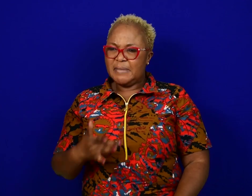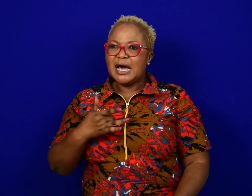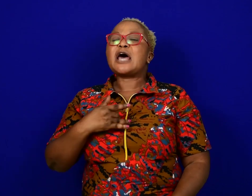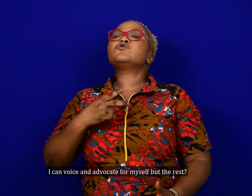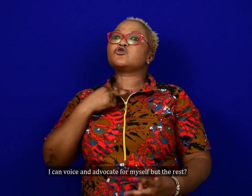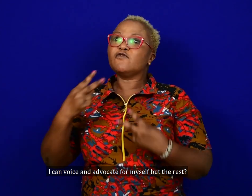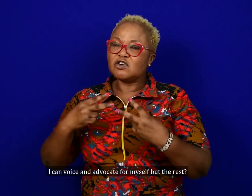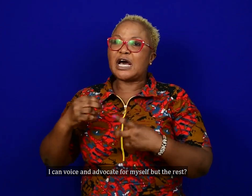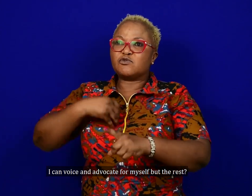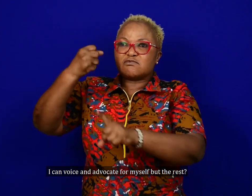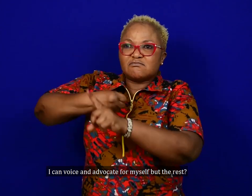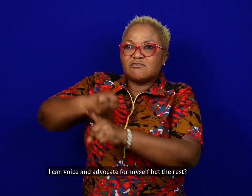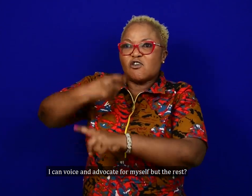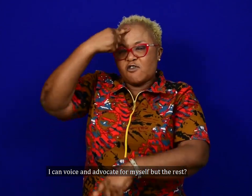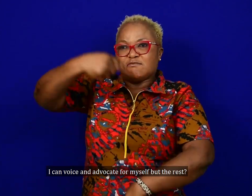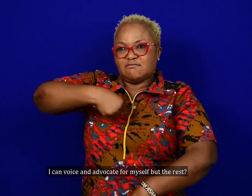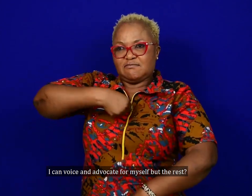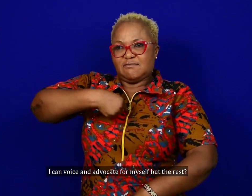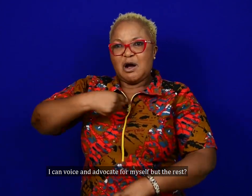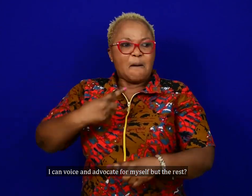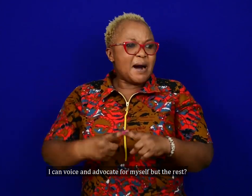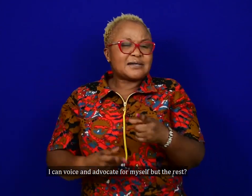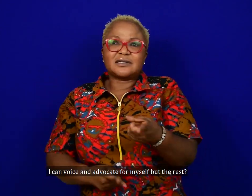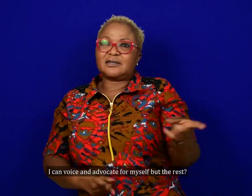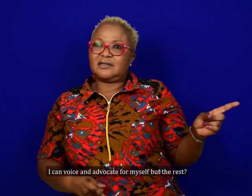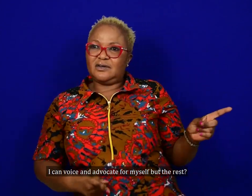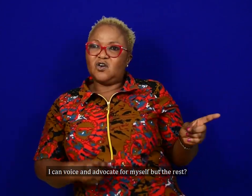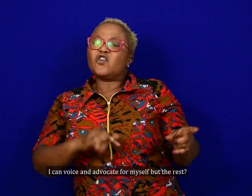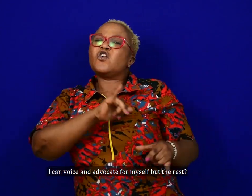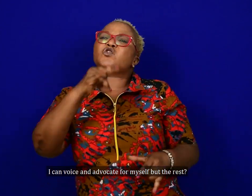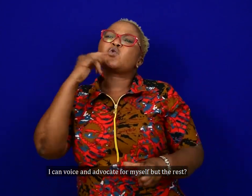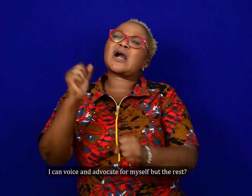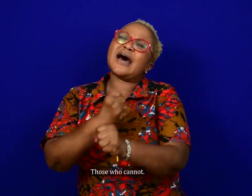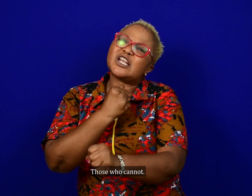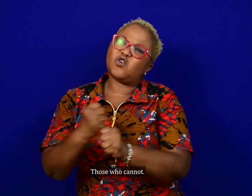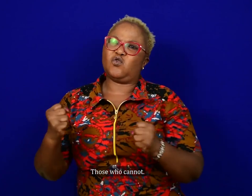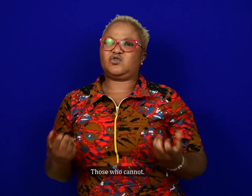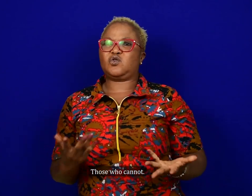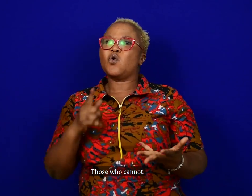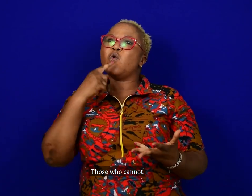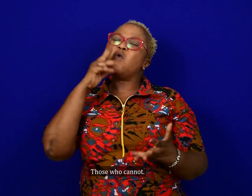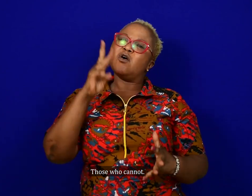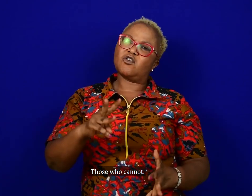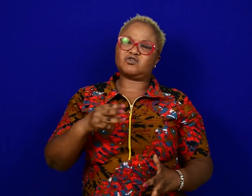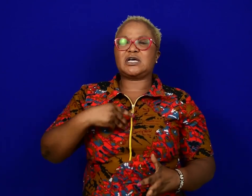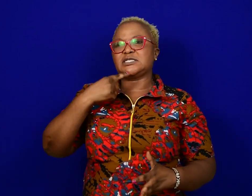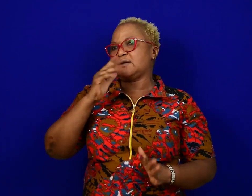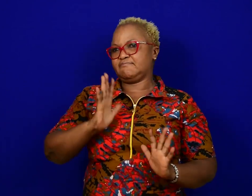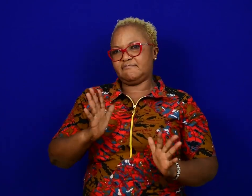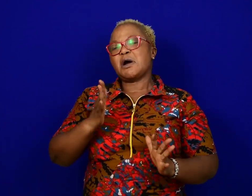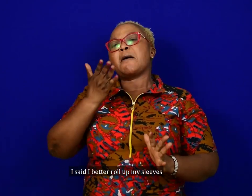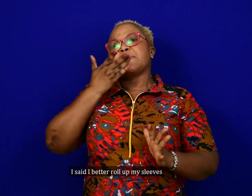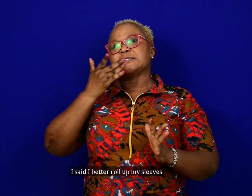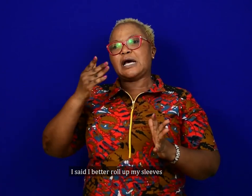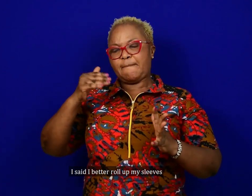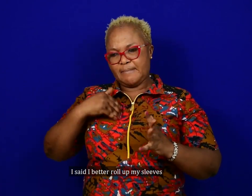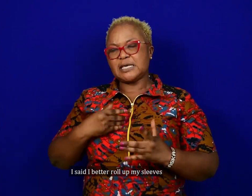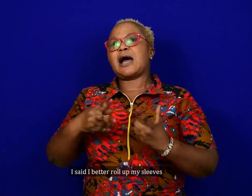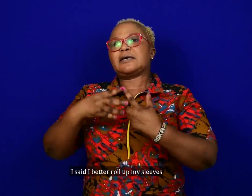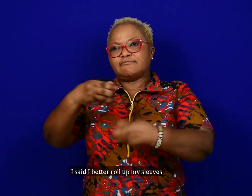I can voice, I can advocate for myself, but what about them? For those who cannot. I said I better